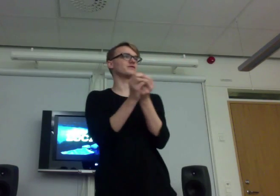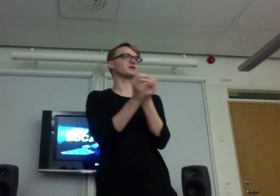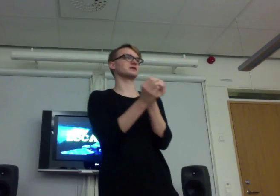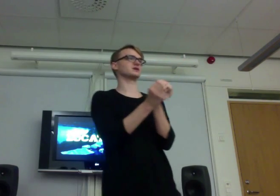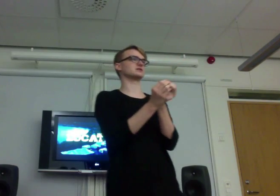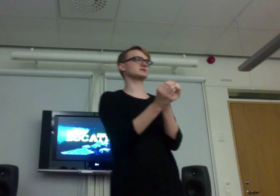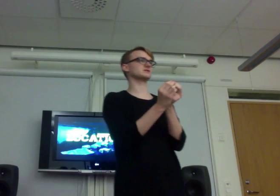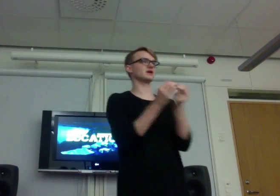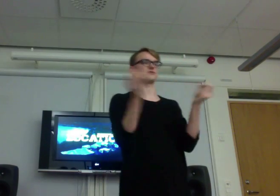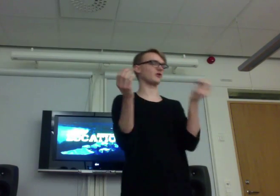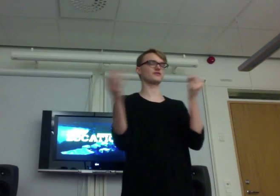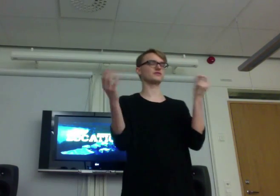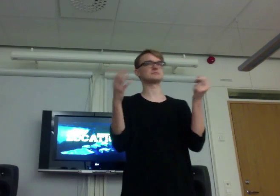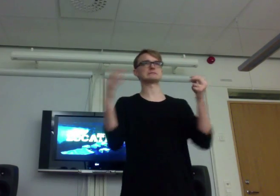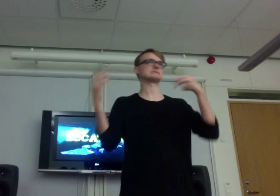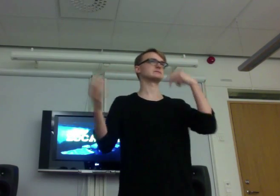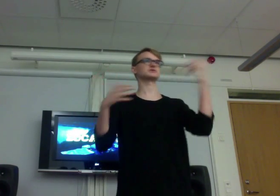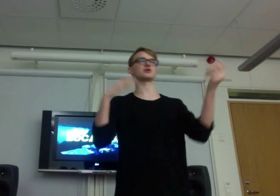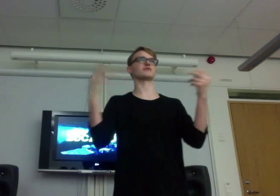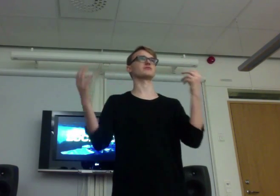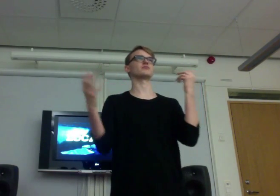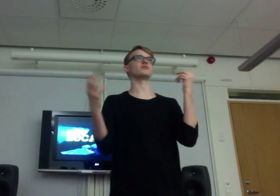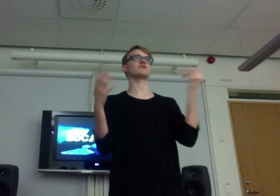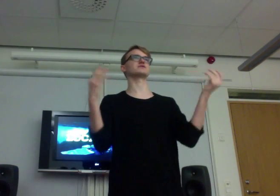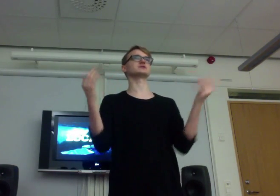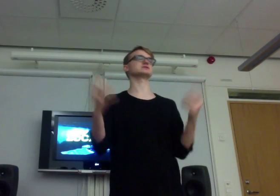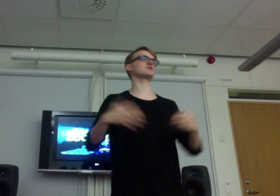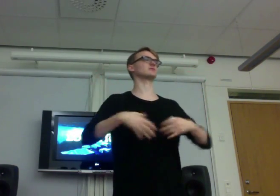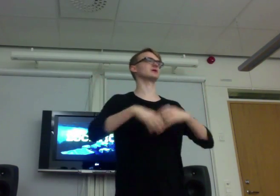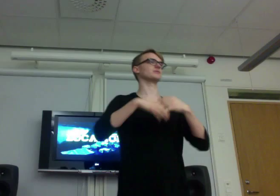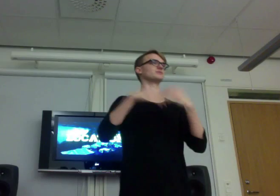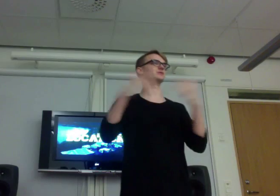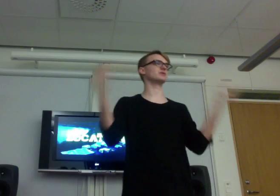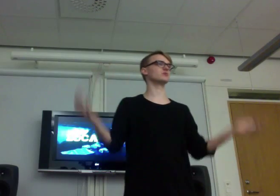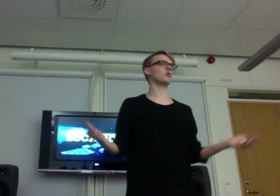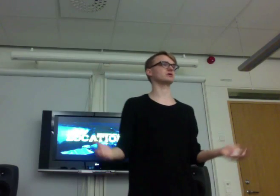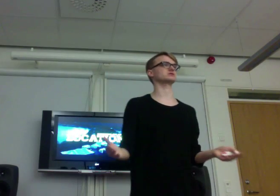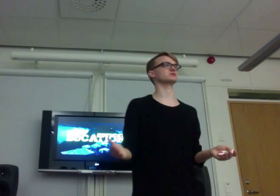villagers, of sort of refugees from the big war in Sweden.